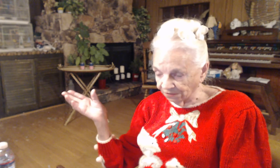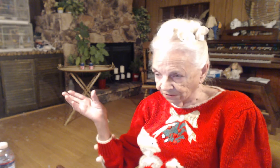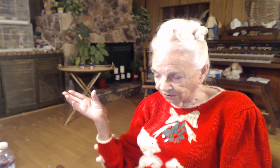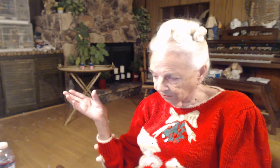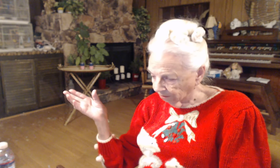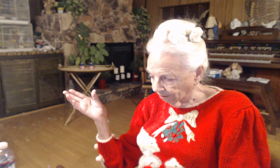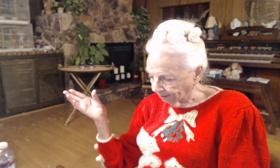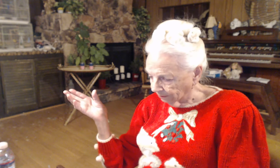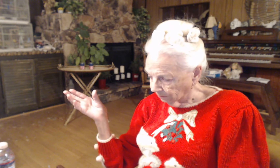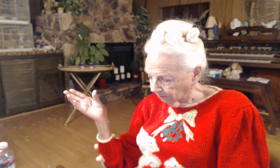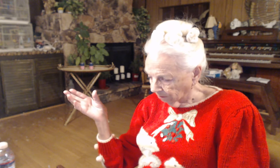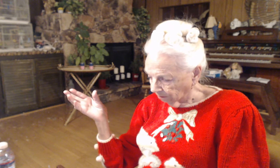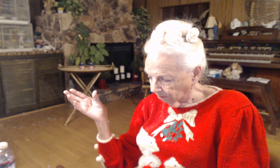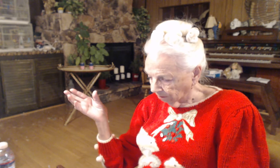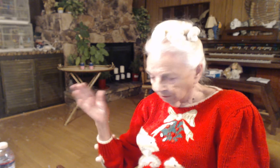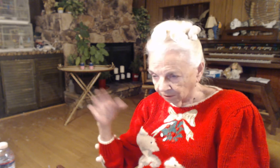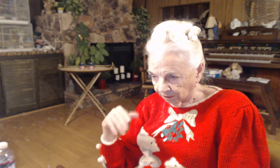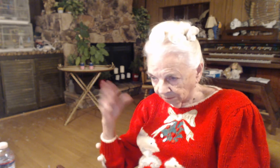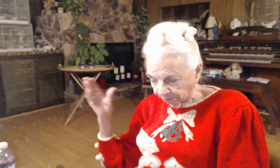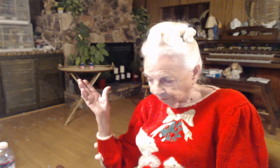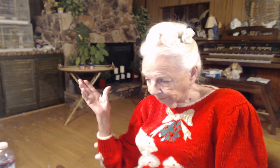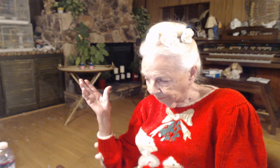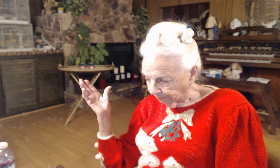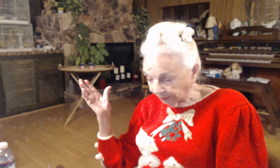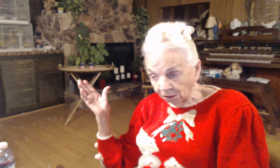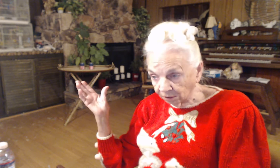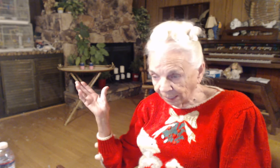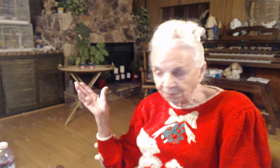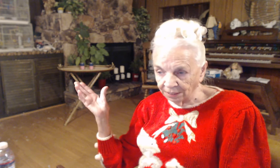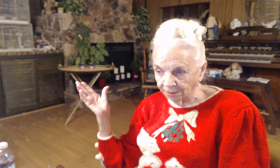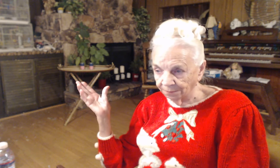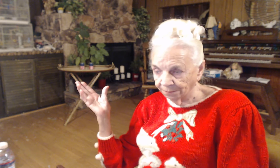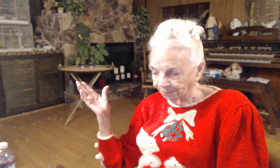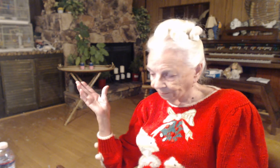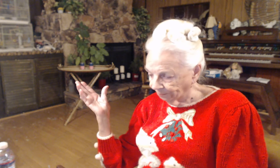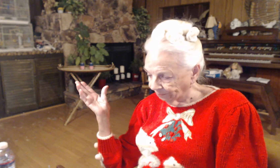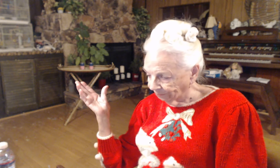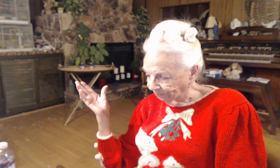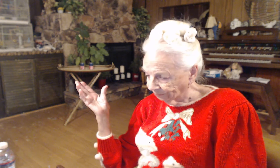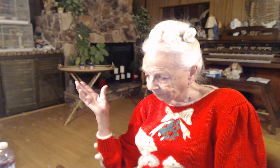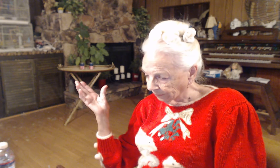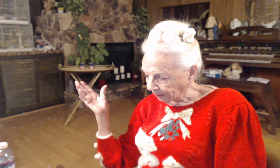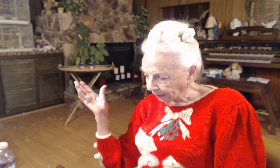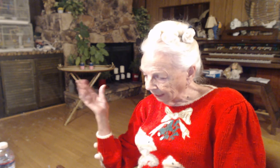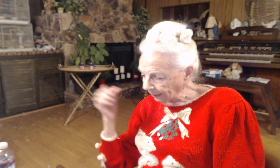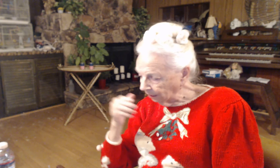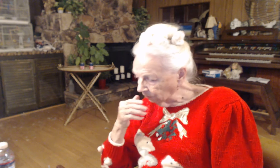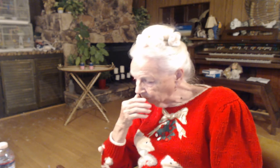they all came to him. And he healed them all.